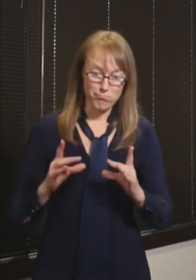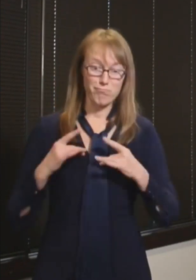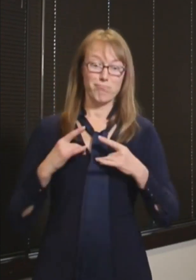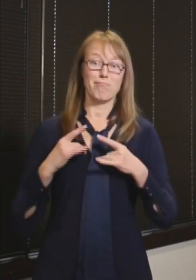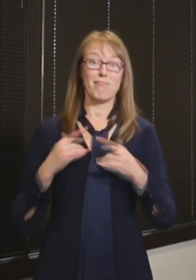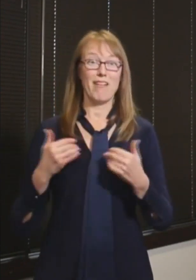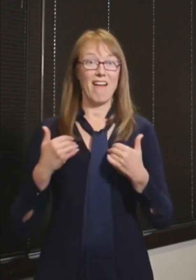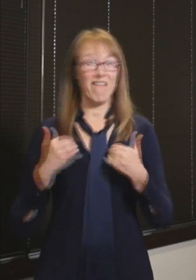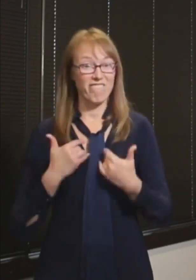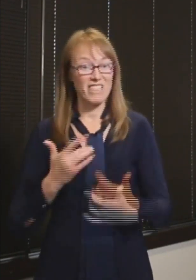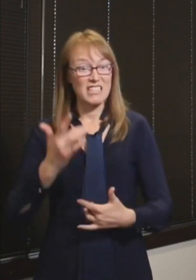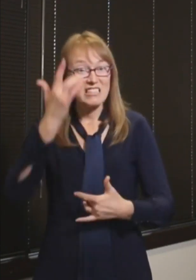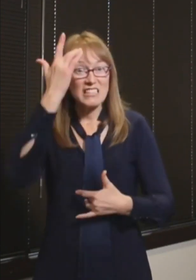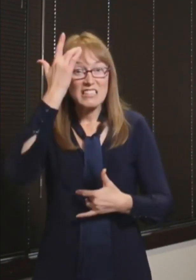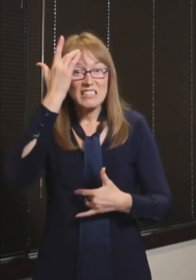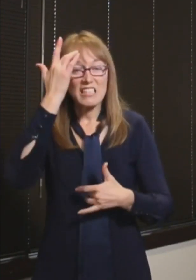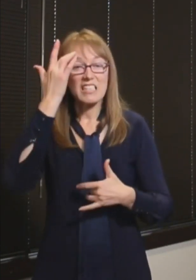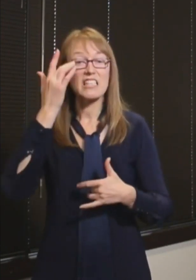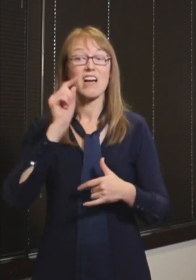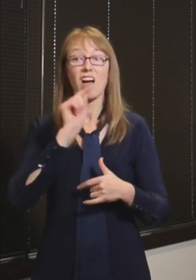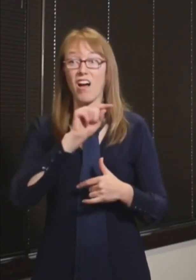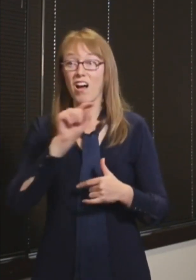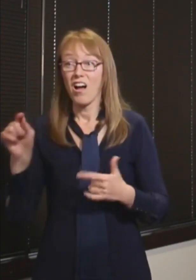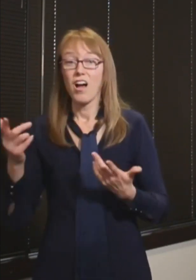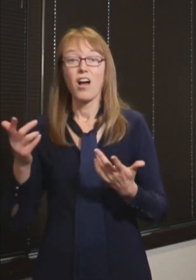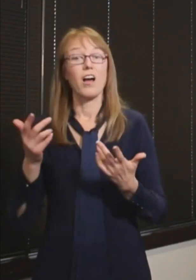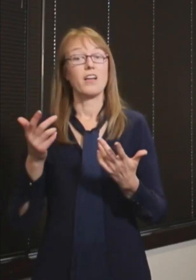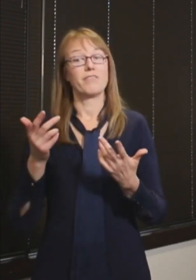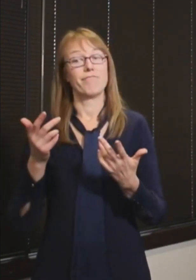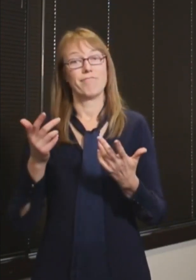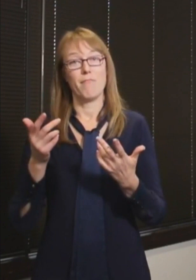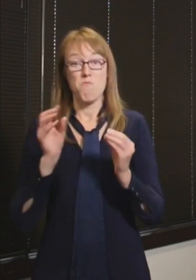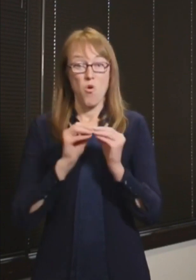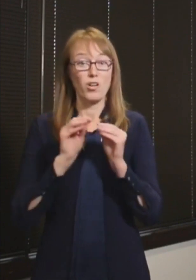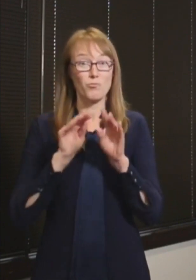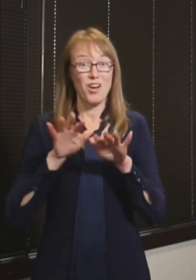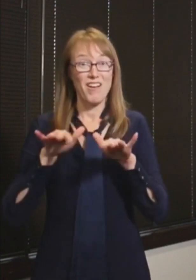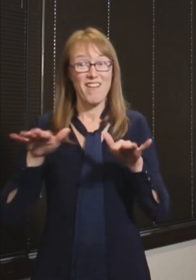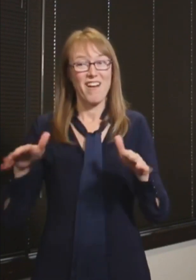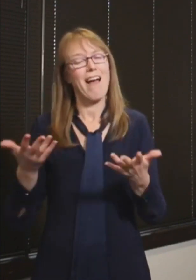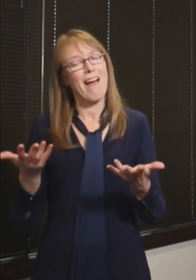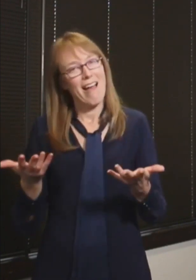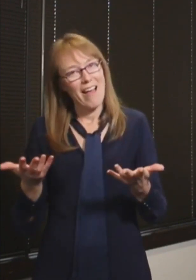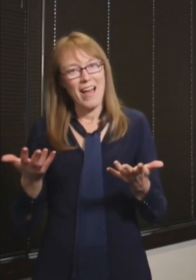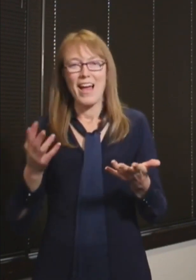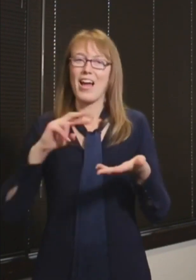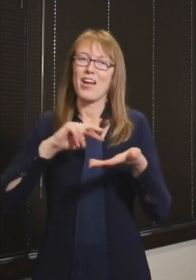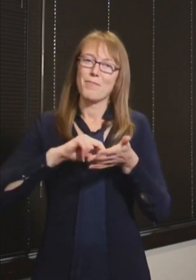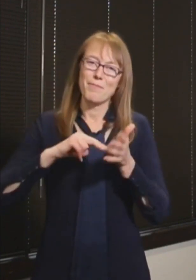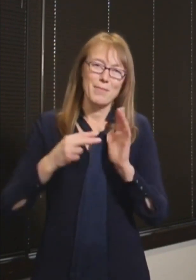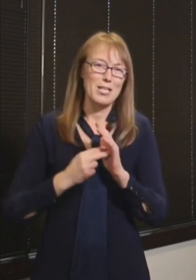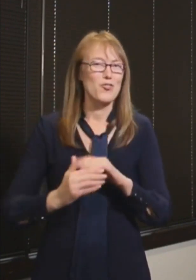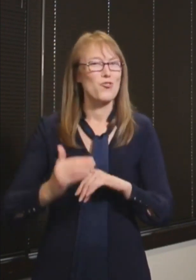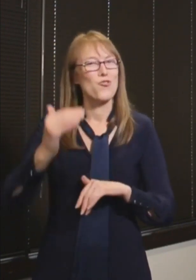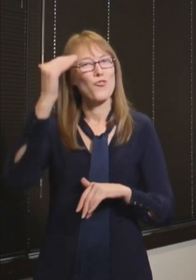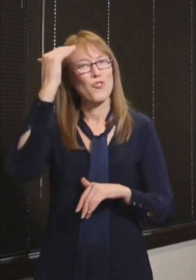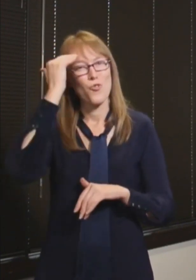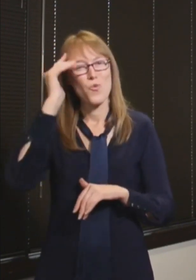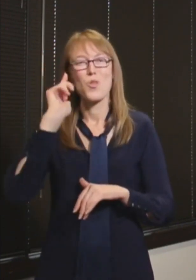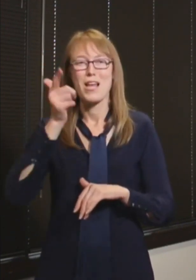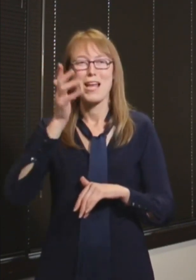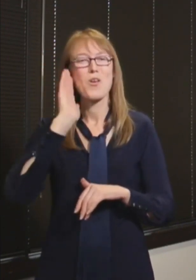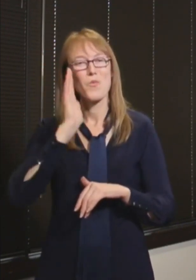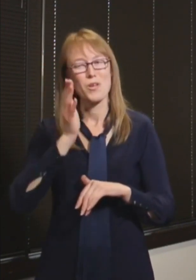to be eventually you're going to see an increase in hospitalizations. So the key is then to keep that as low as we can. Now,